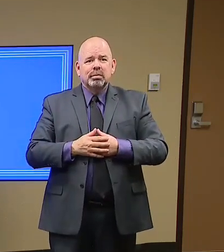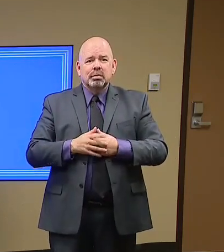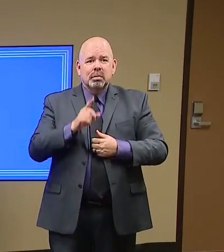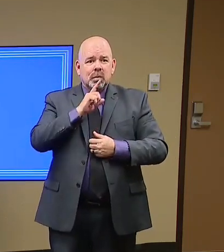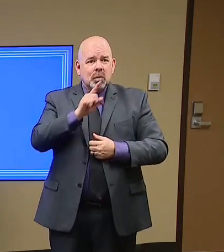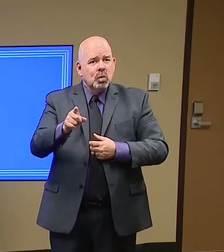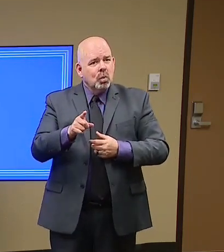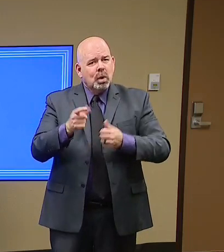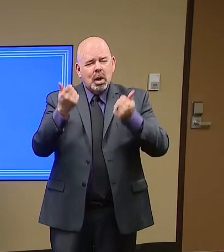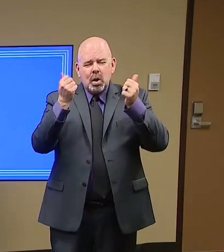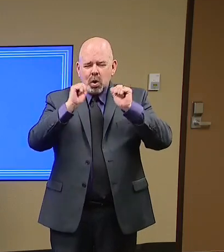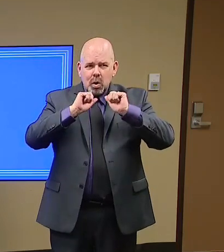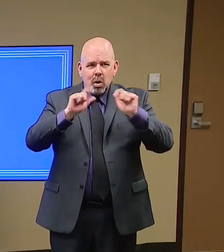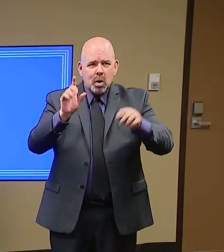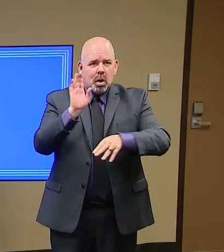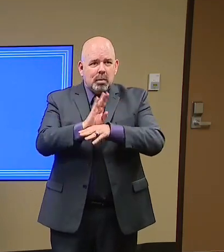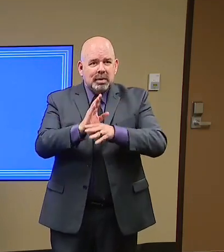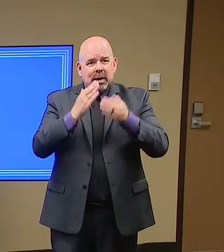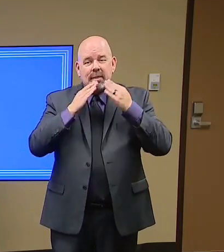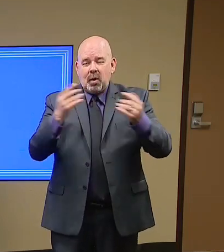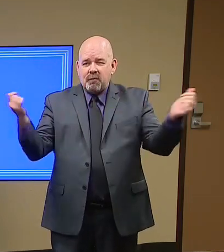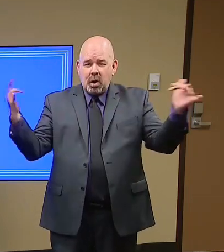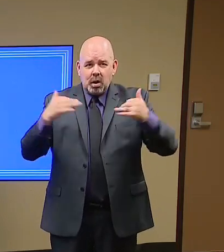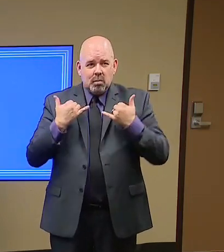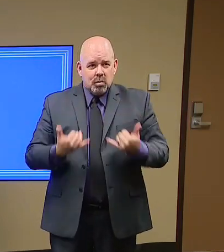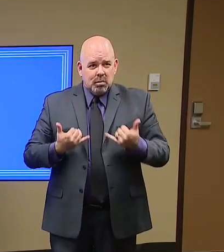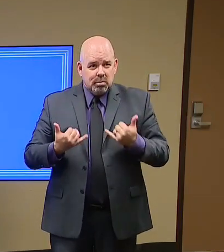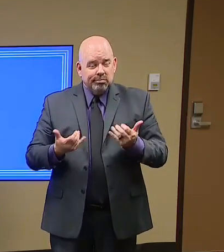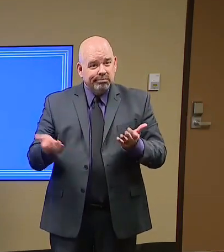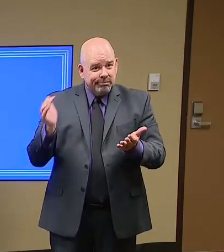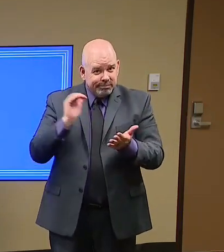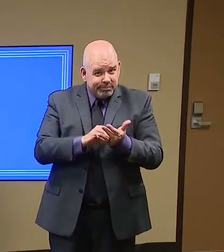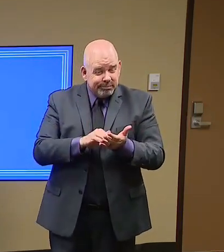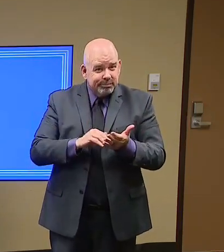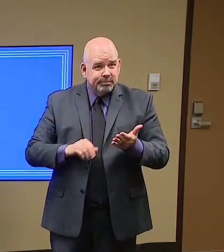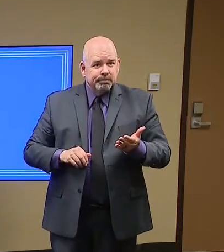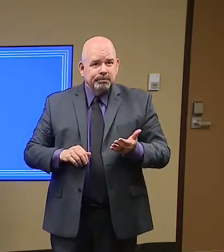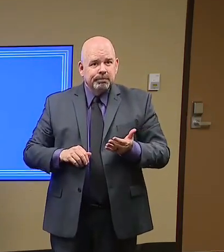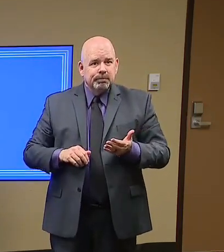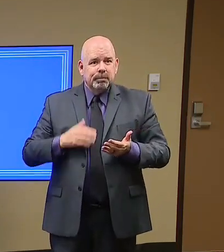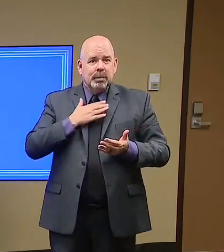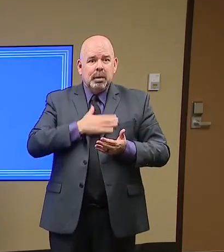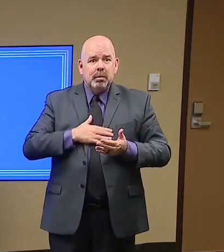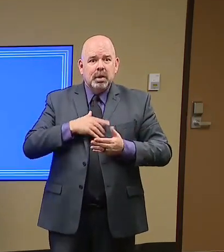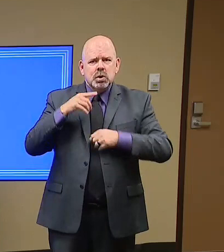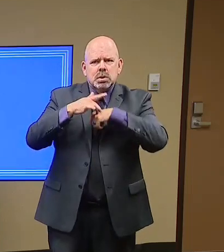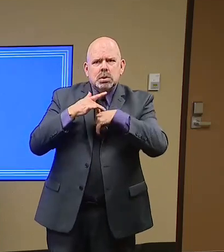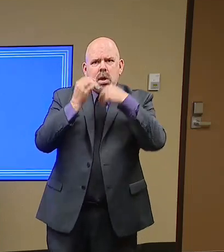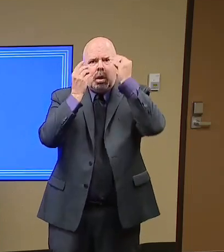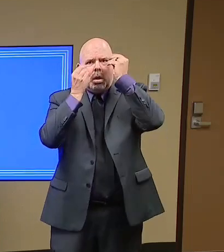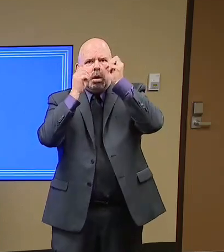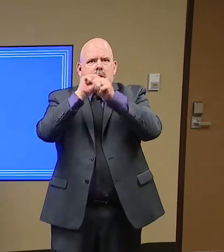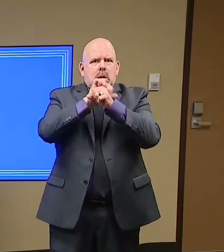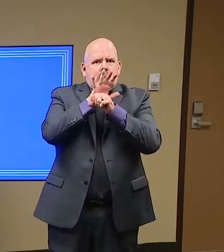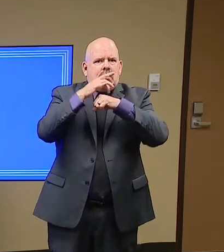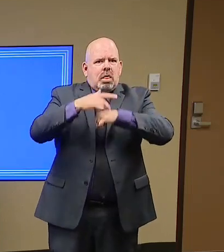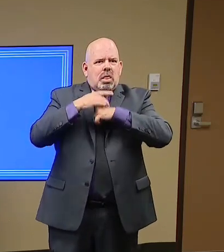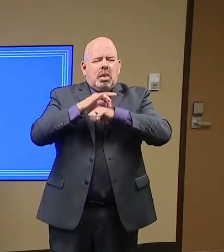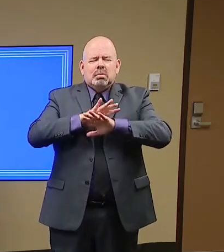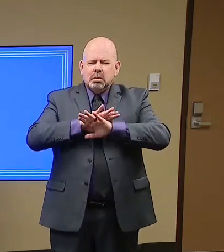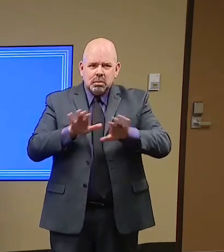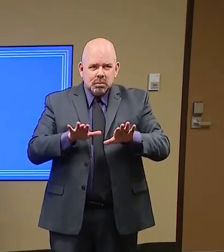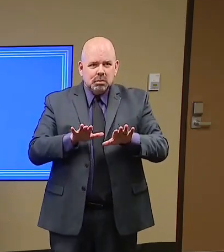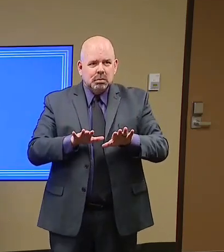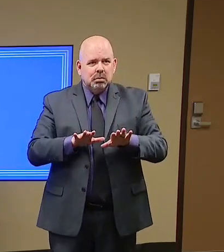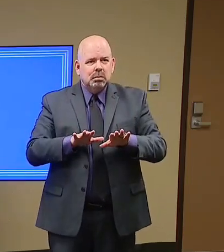here today. And, again, do take a break from this. Do remember, since it is Juneteenth,